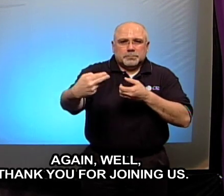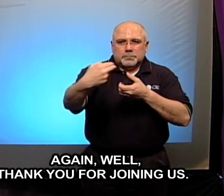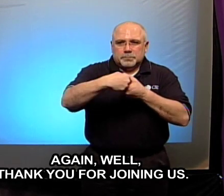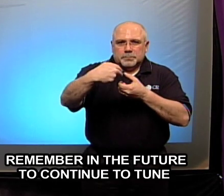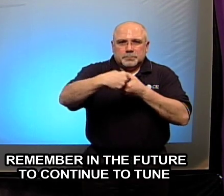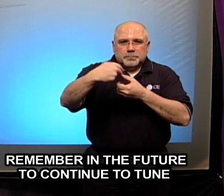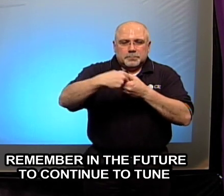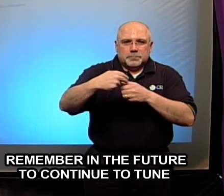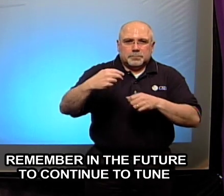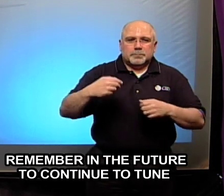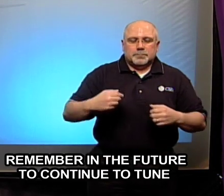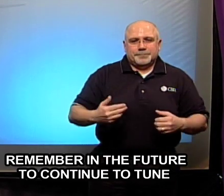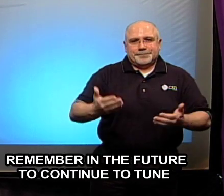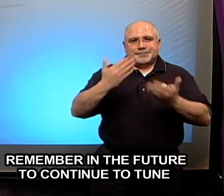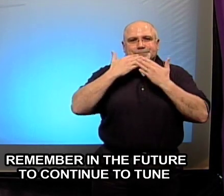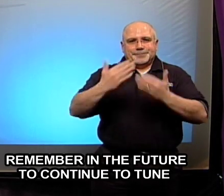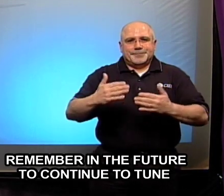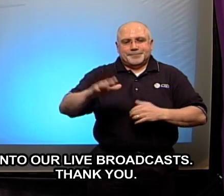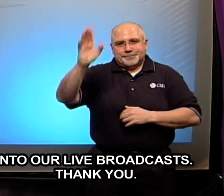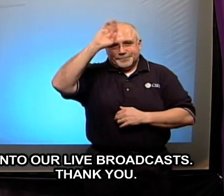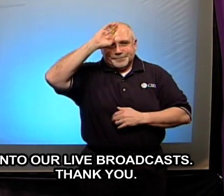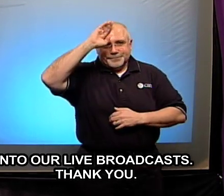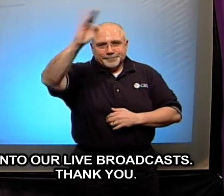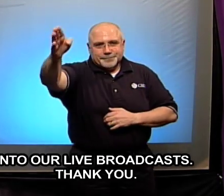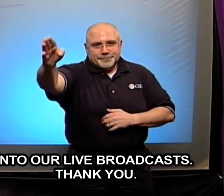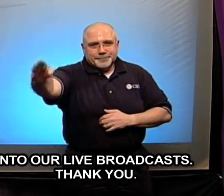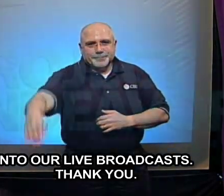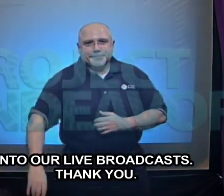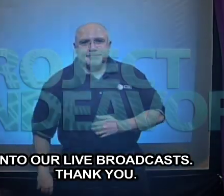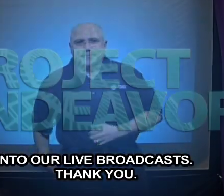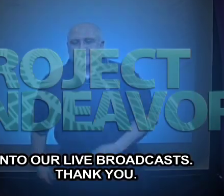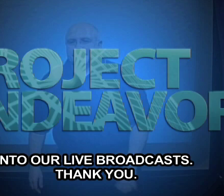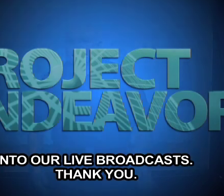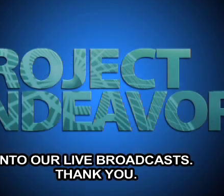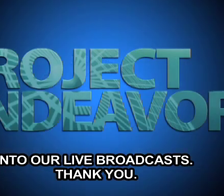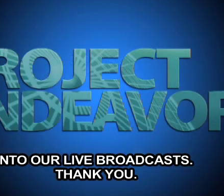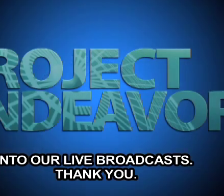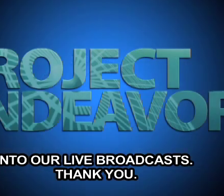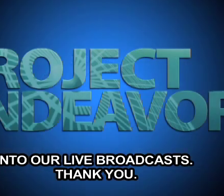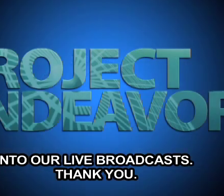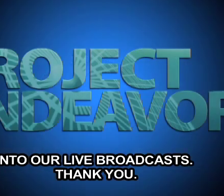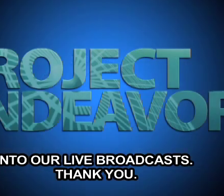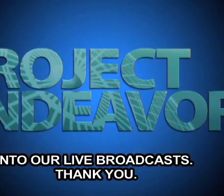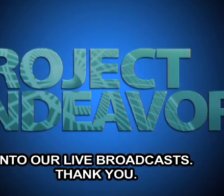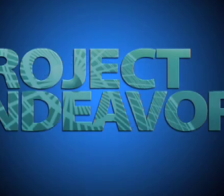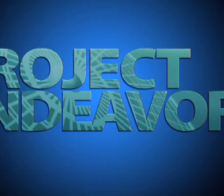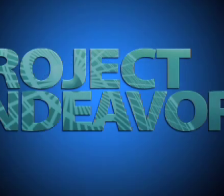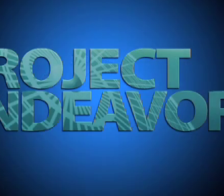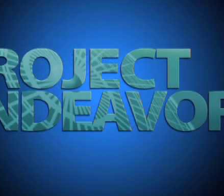us and to remember in the future to continue to tune into our live broadcasts thank you thank you